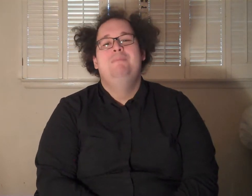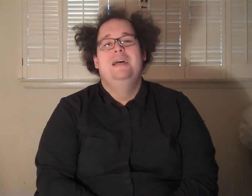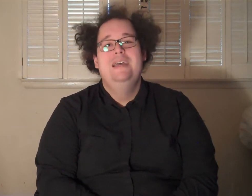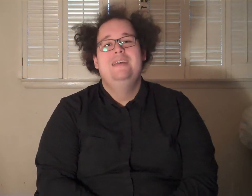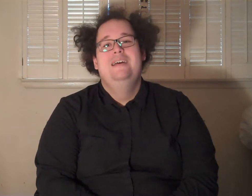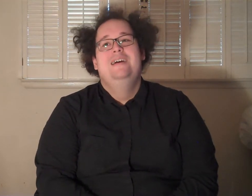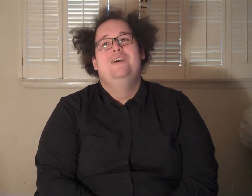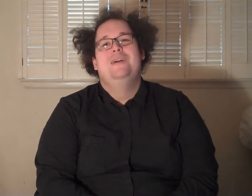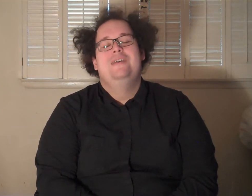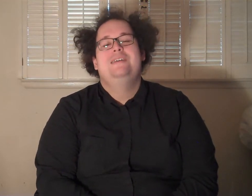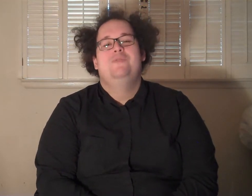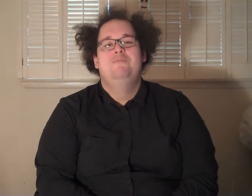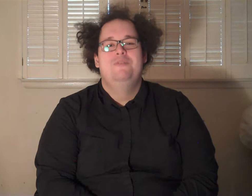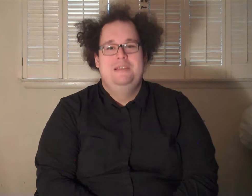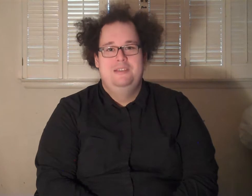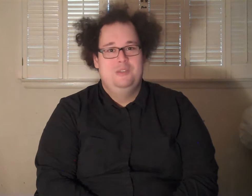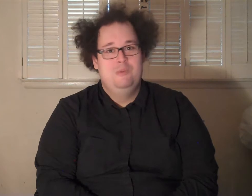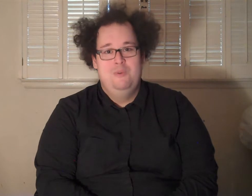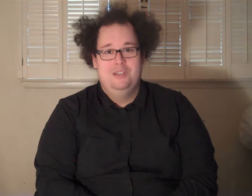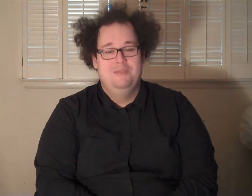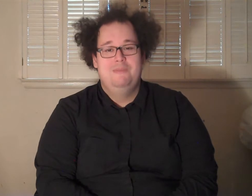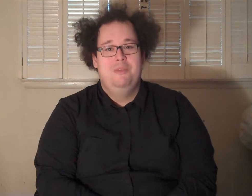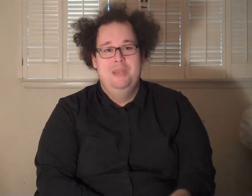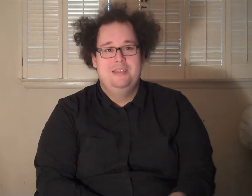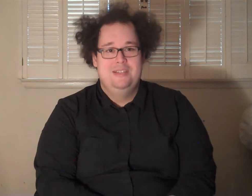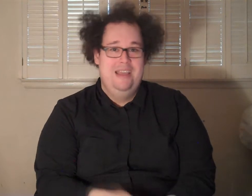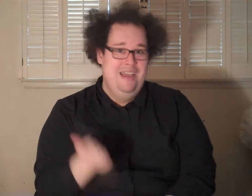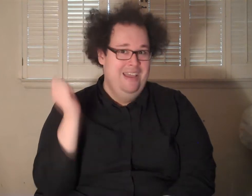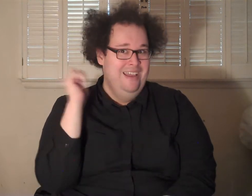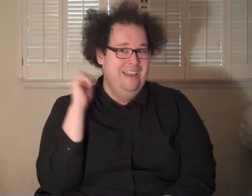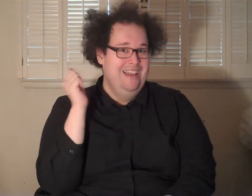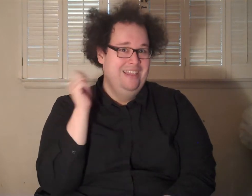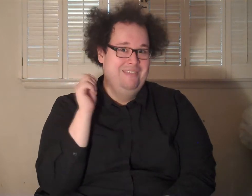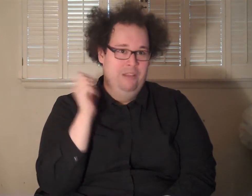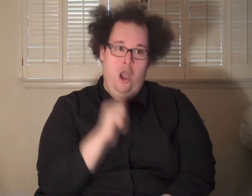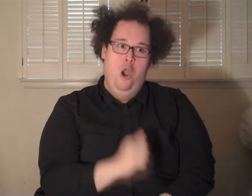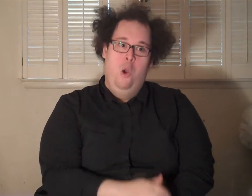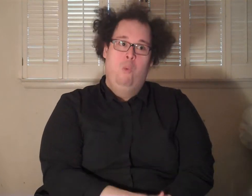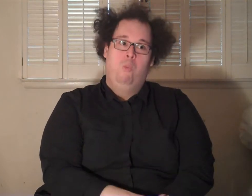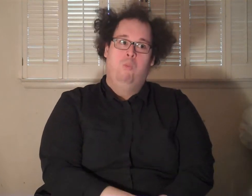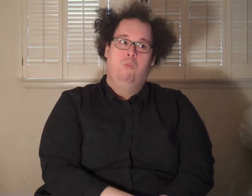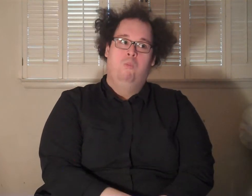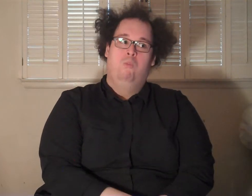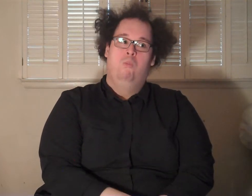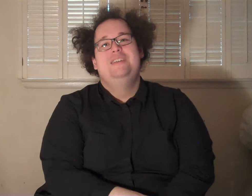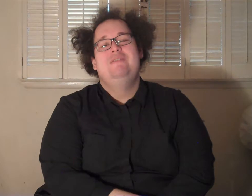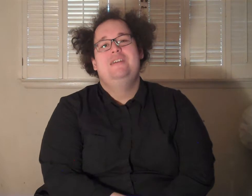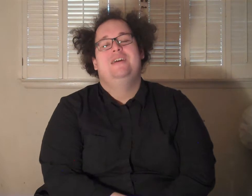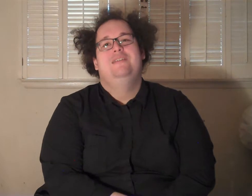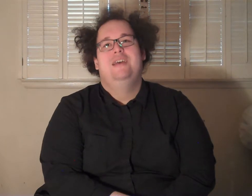But IT, oh my god, that's like the one movie my sister still won't watch. I'm talking about the miniseries. Like, hey, I got the, no. She won't watch it. I loved